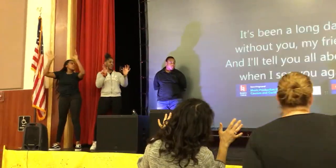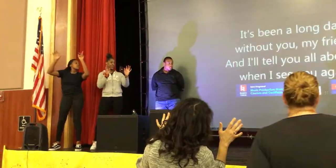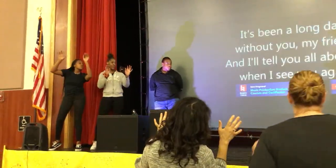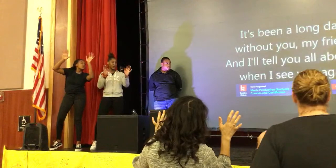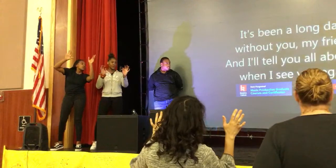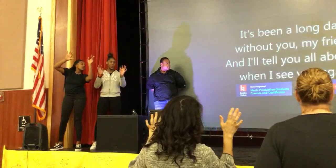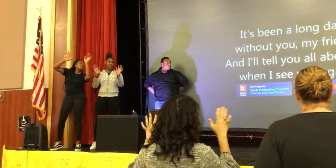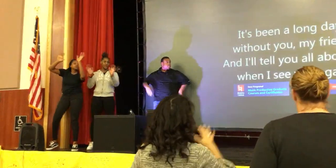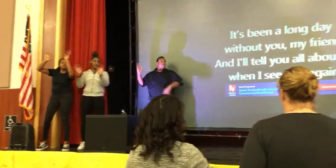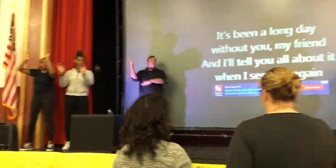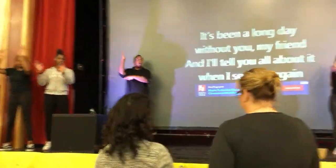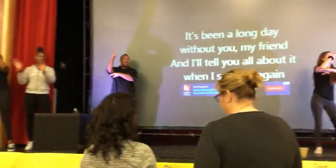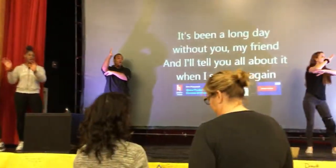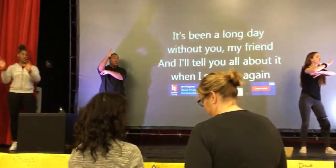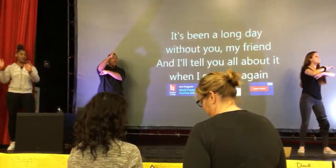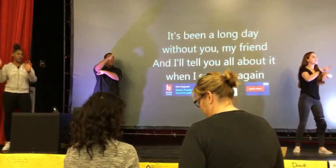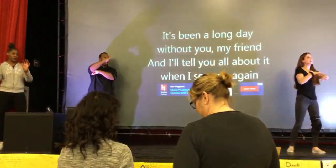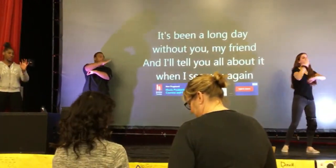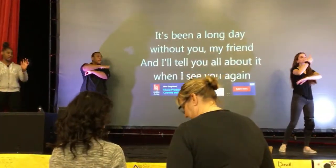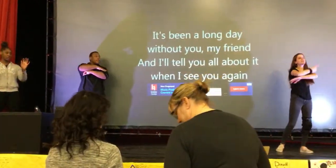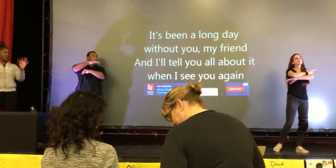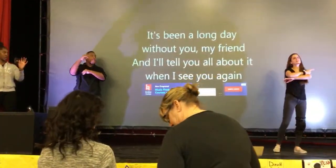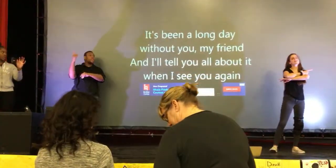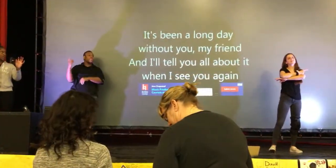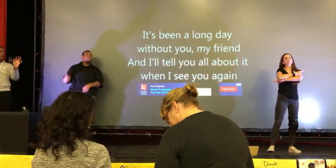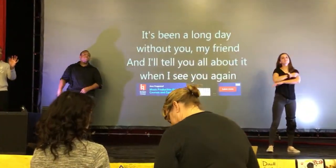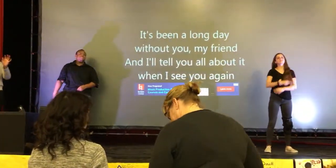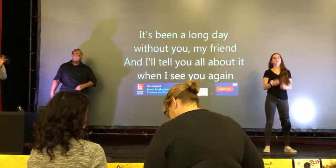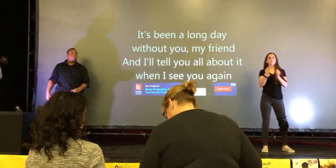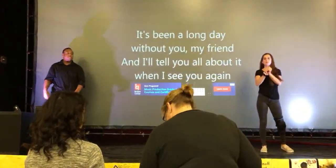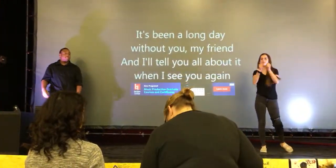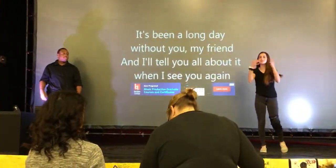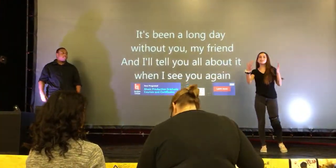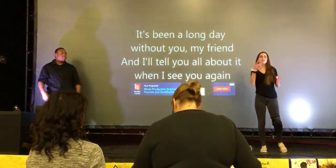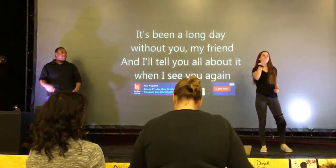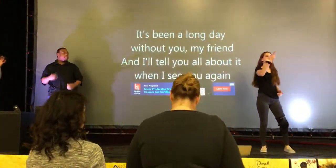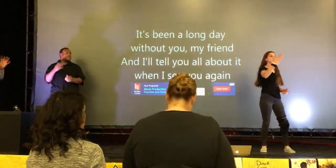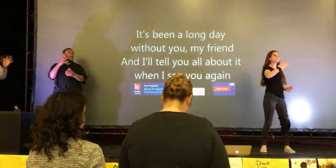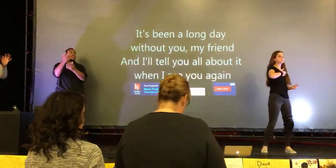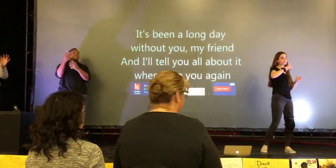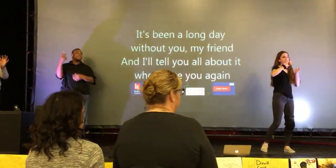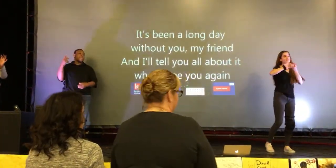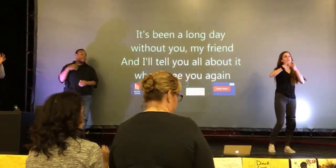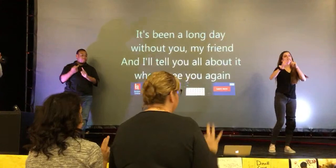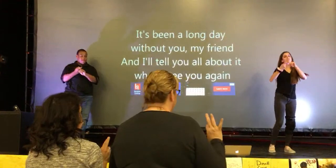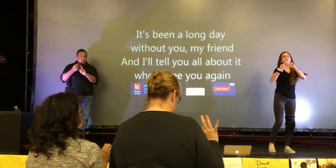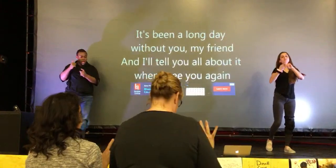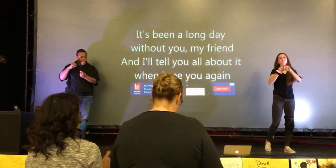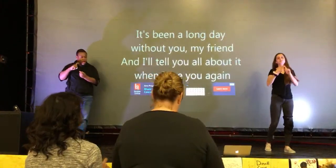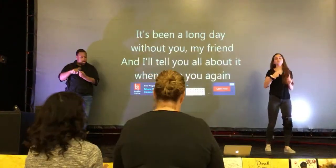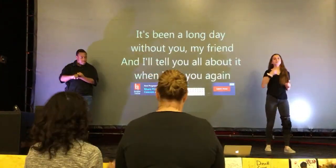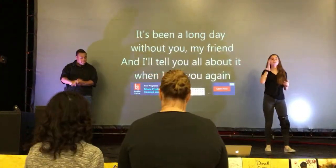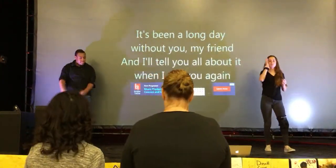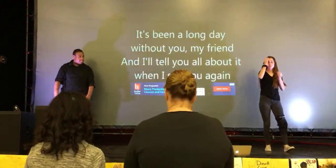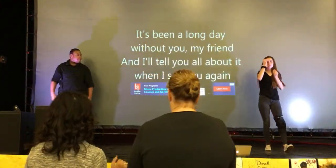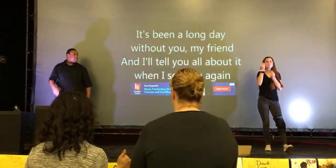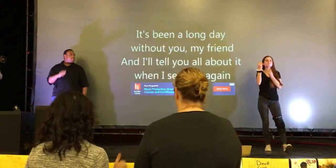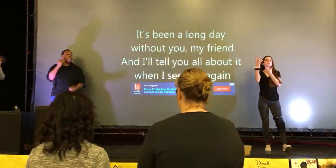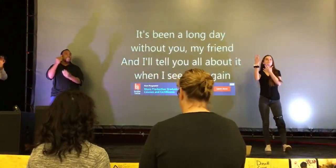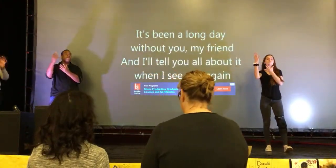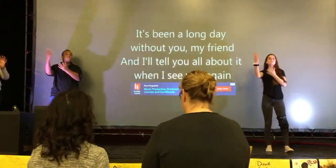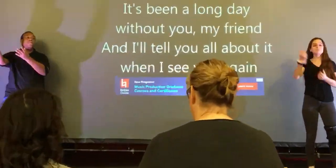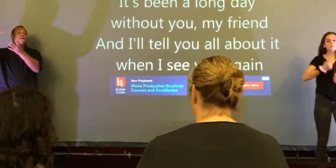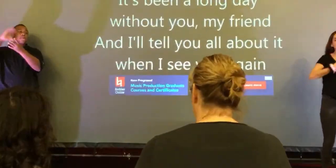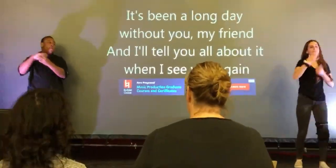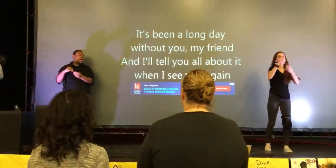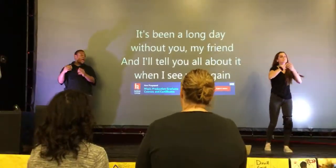it's been a long day about you my friend and I'll